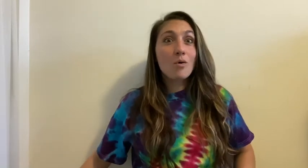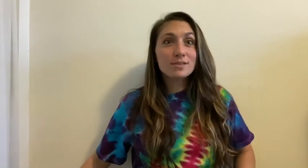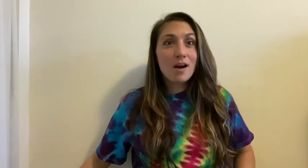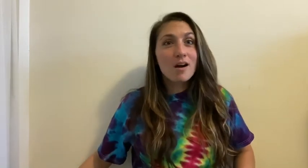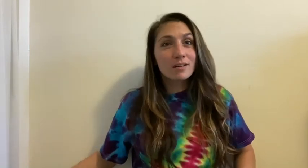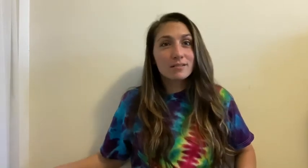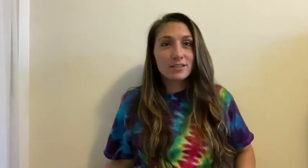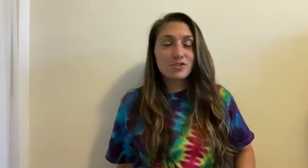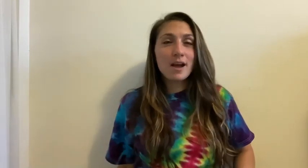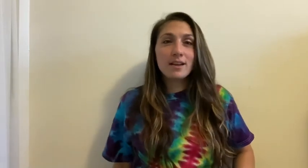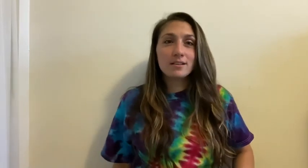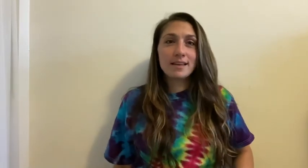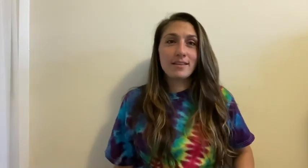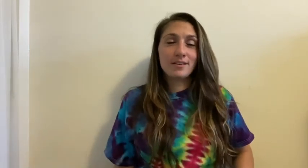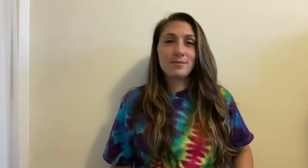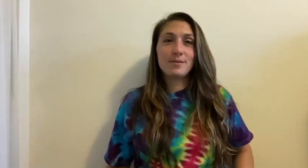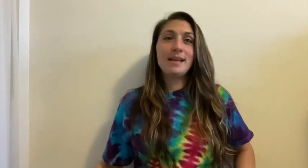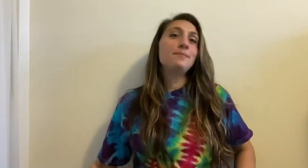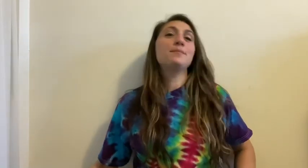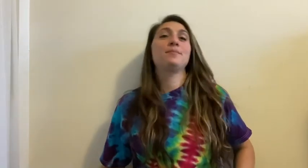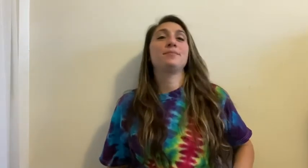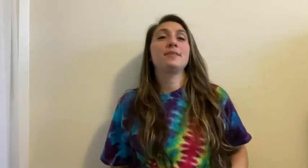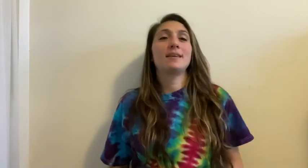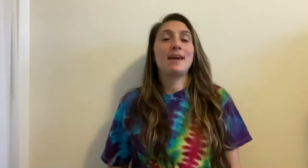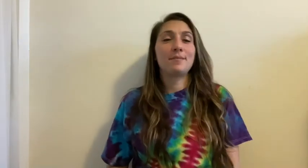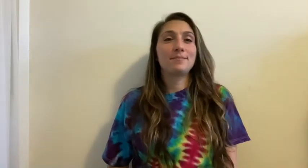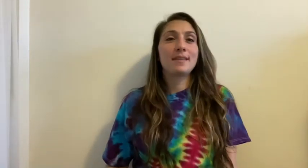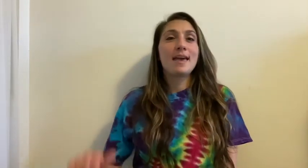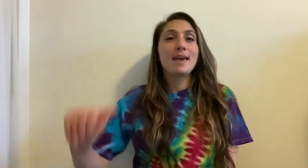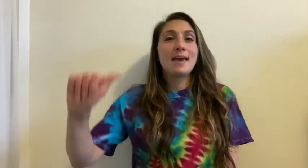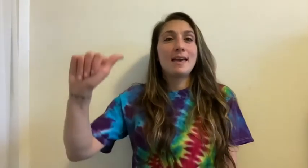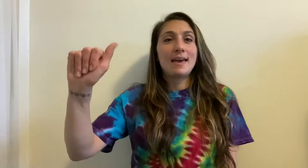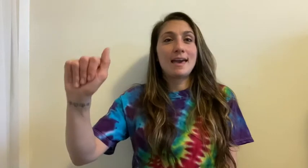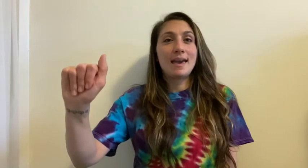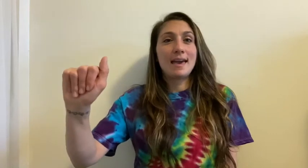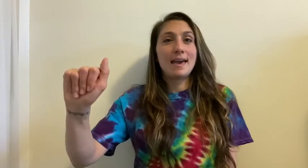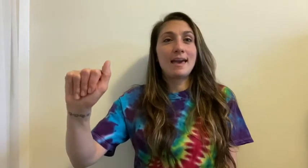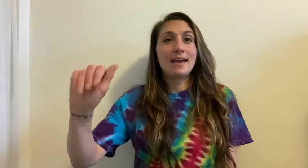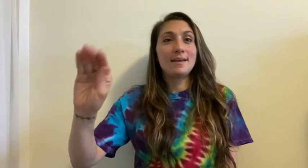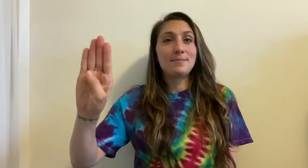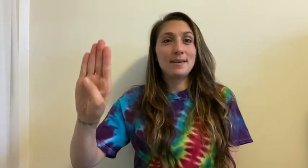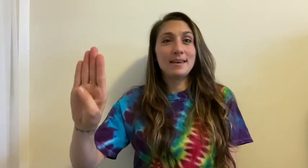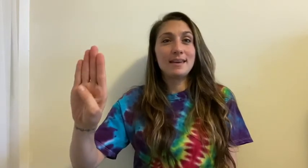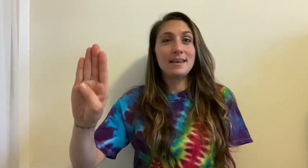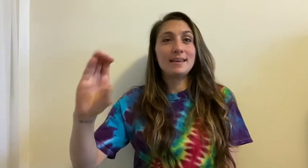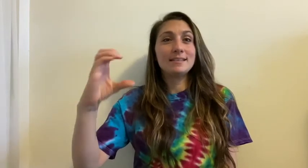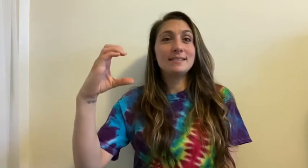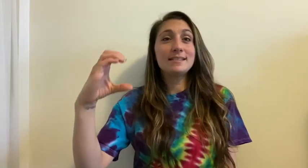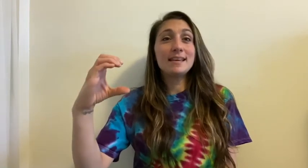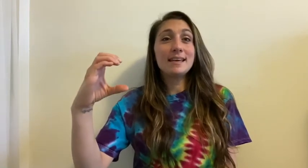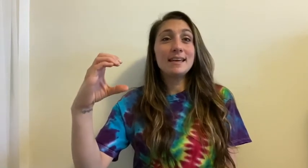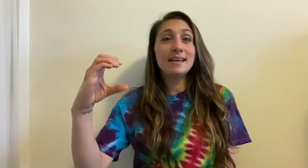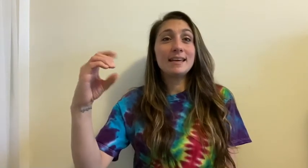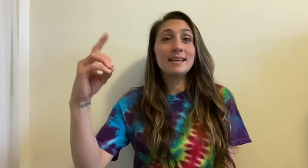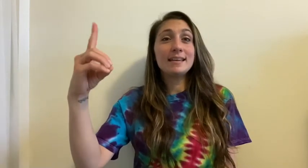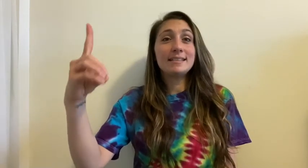song. Let's try it all together. Ready? Okay. A, B, C, D,